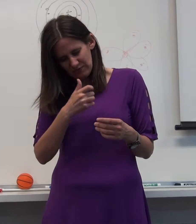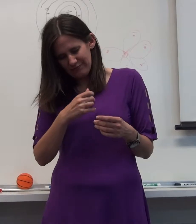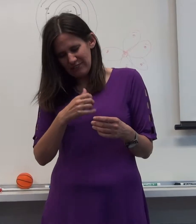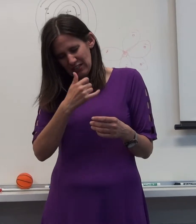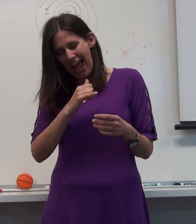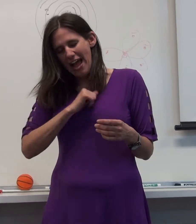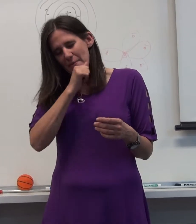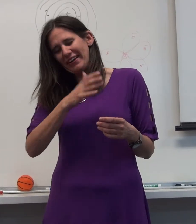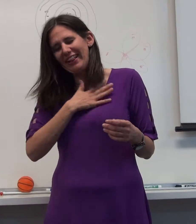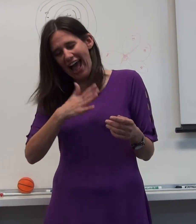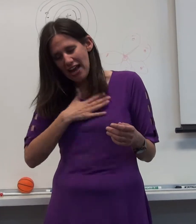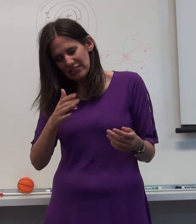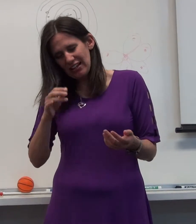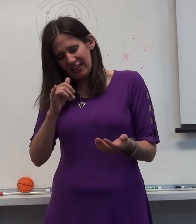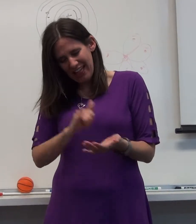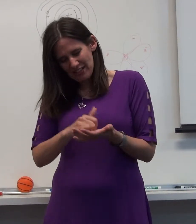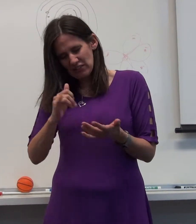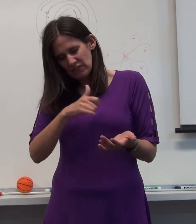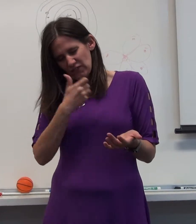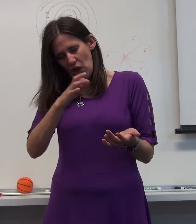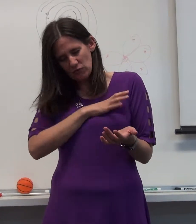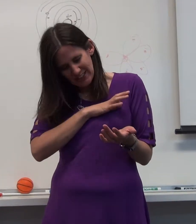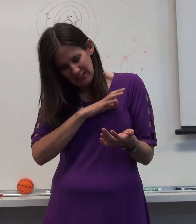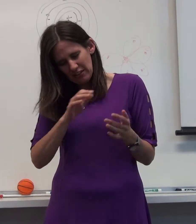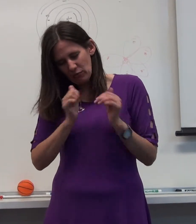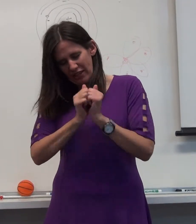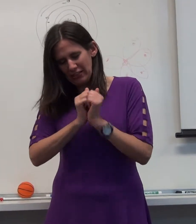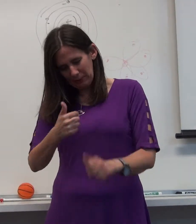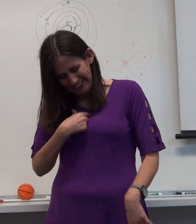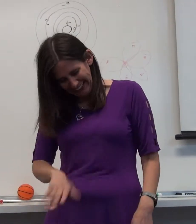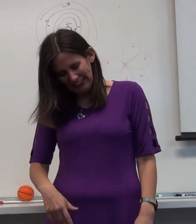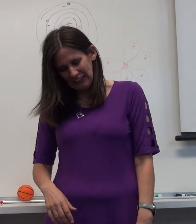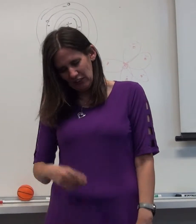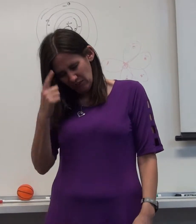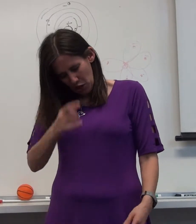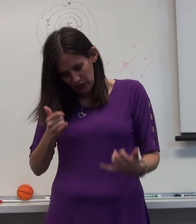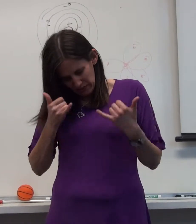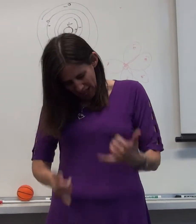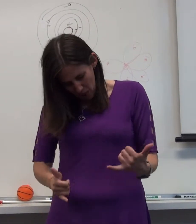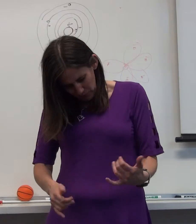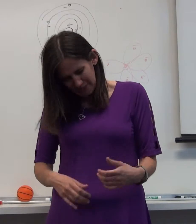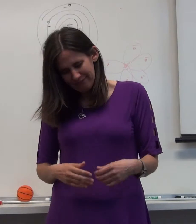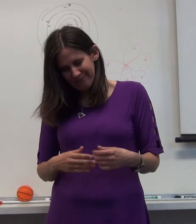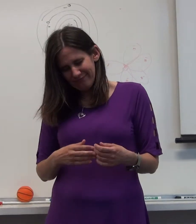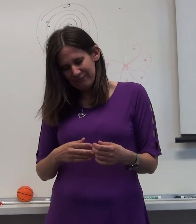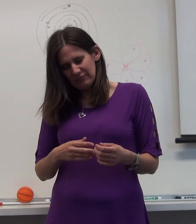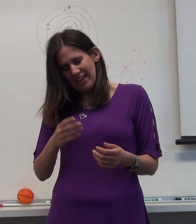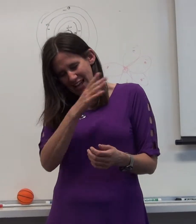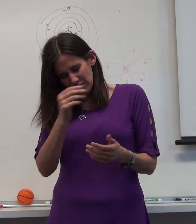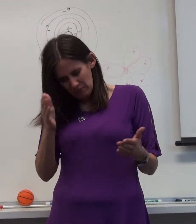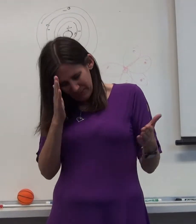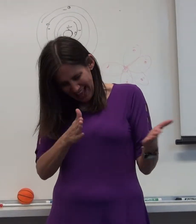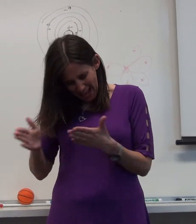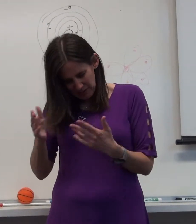I'm glad that Jonathan Frost is together with me for now. I'm planning